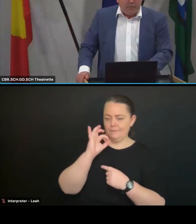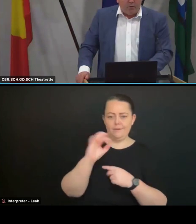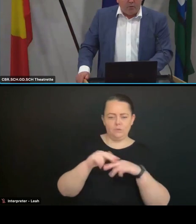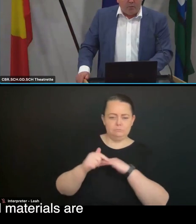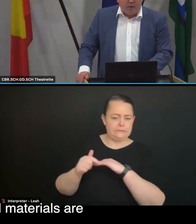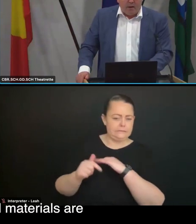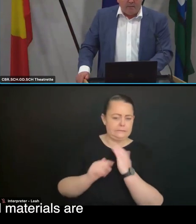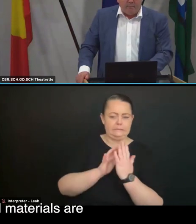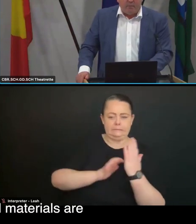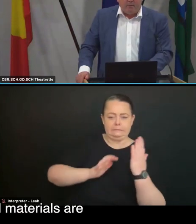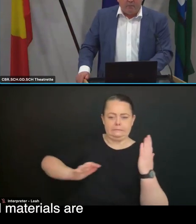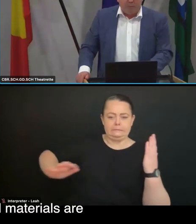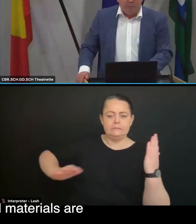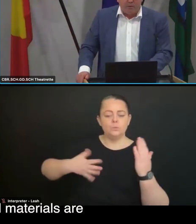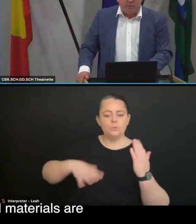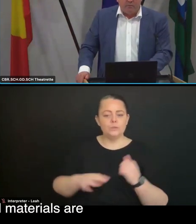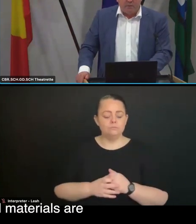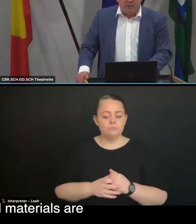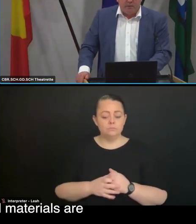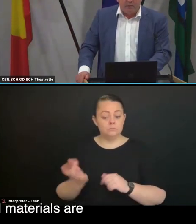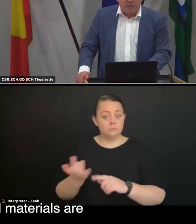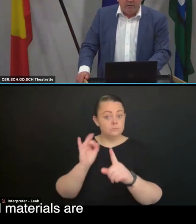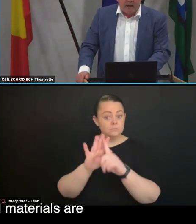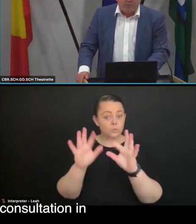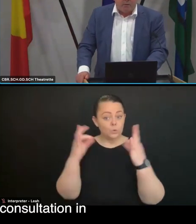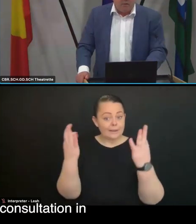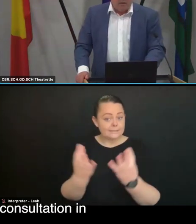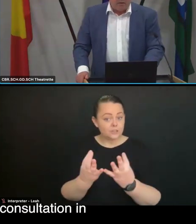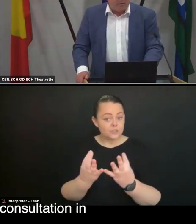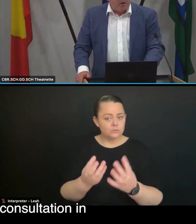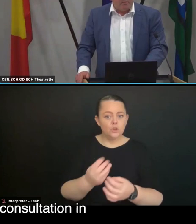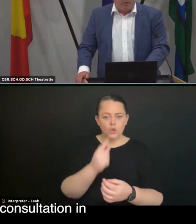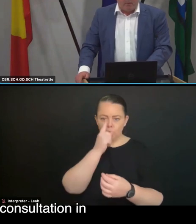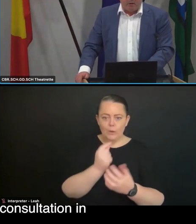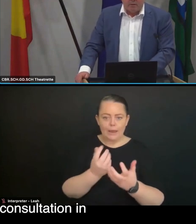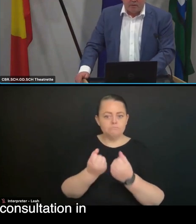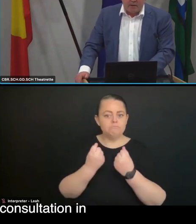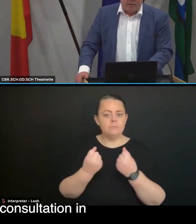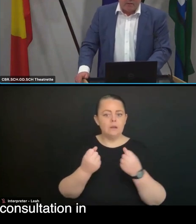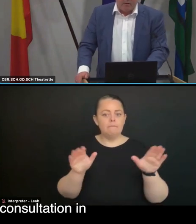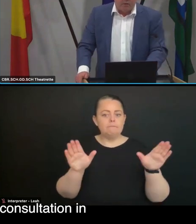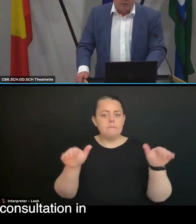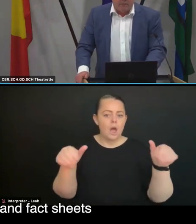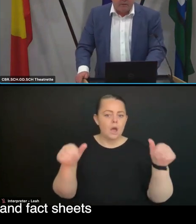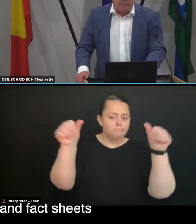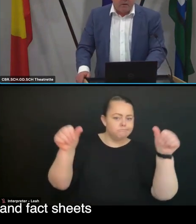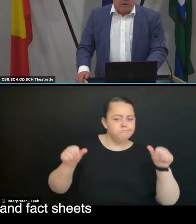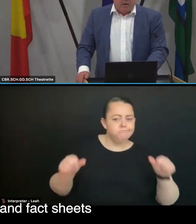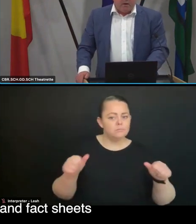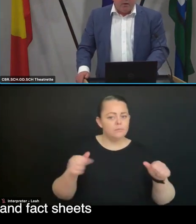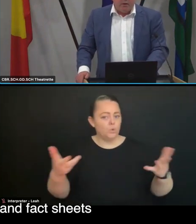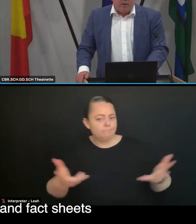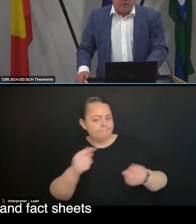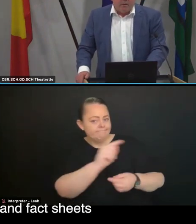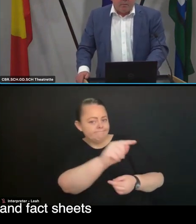If you're a provider, promotional materials are available to promote the public consultation in your services,